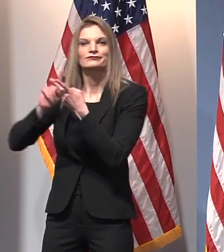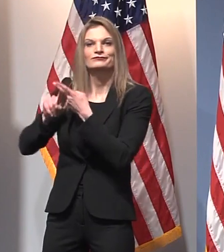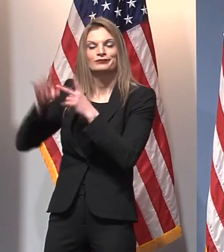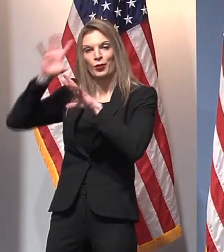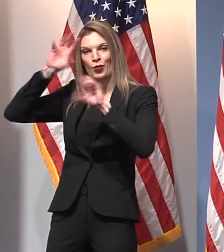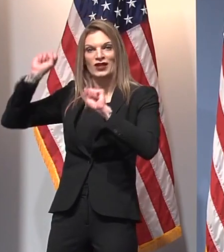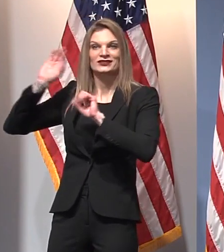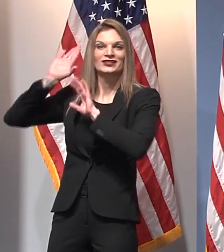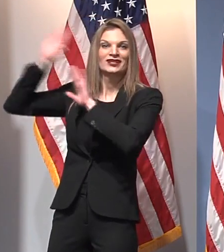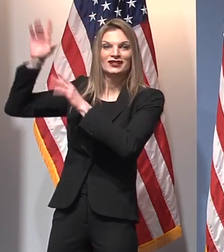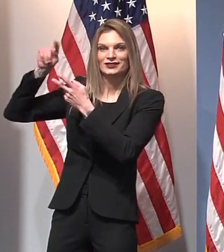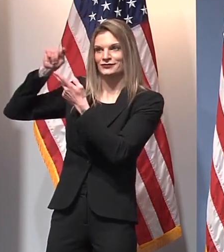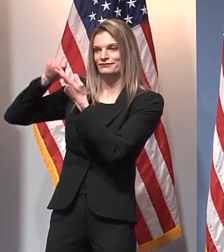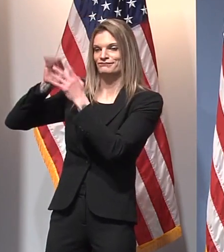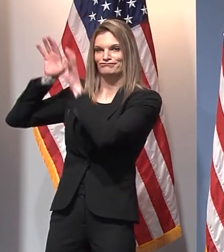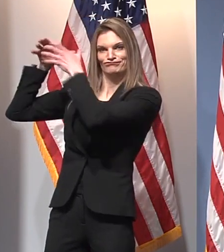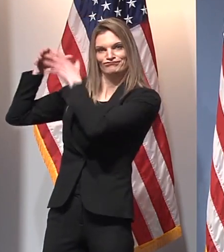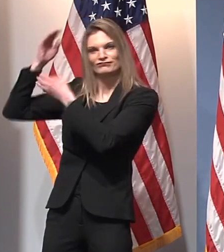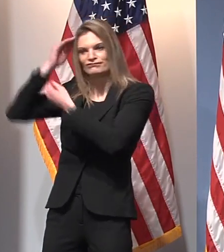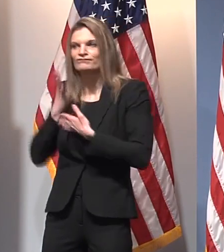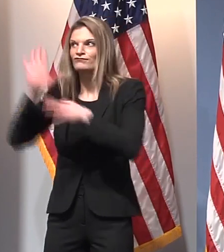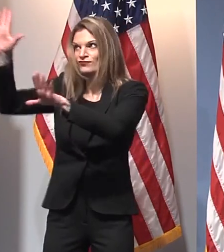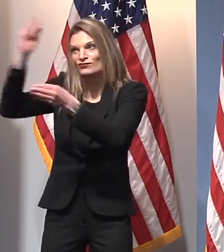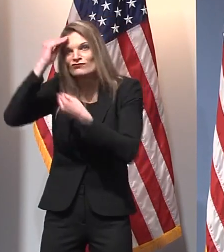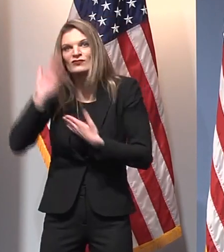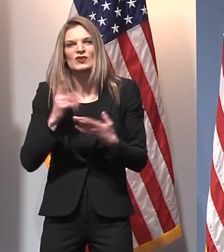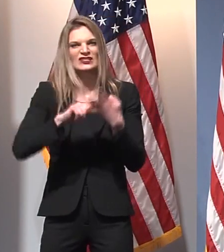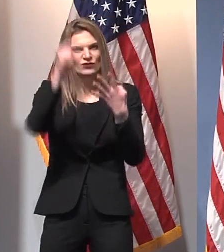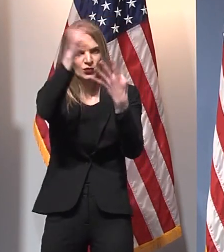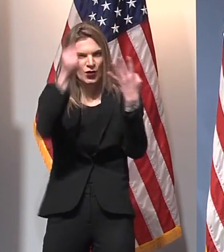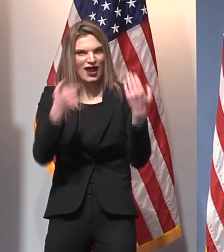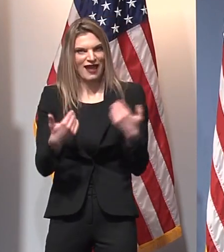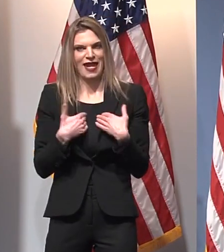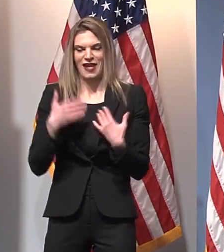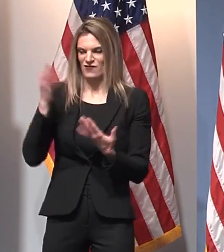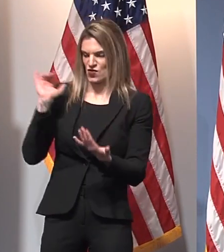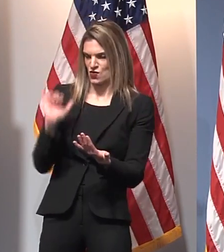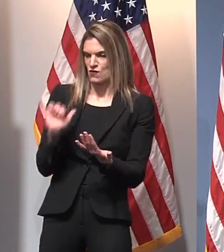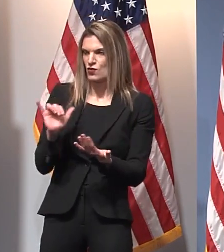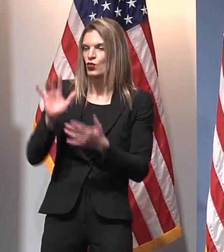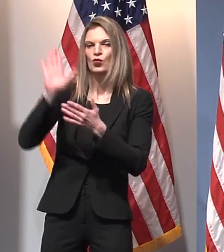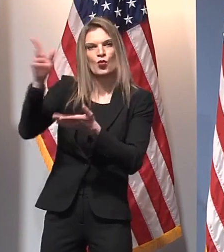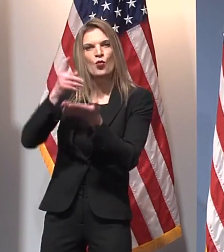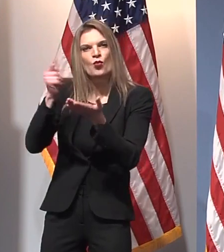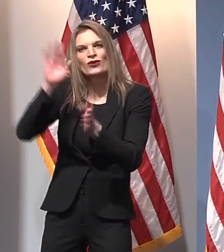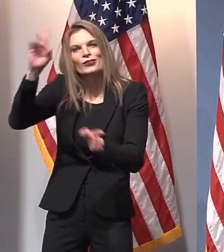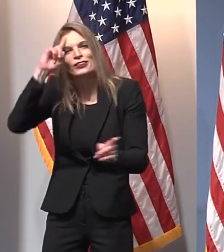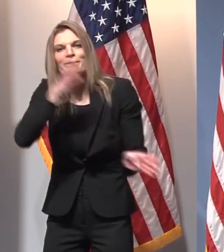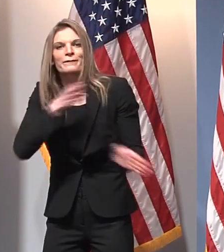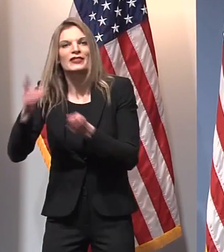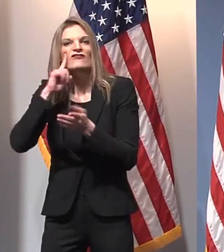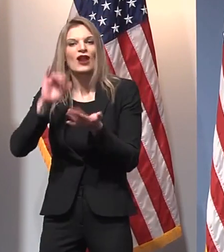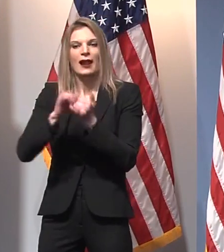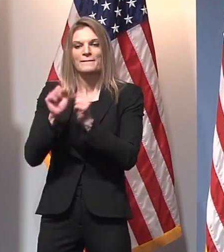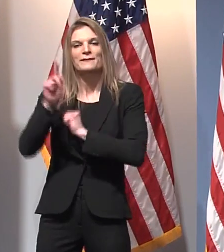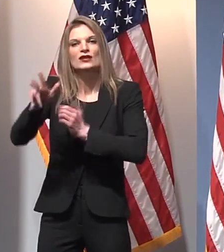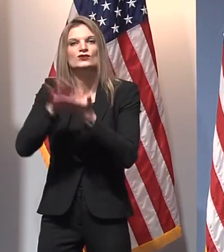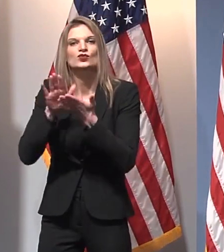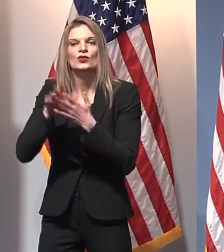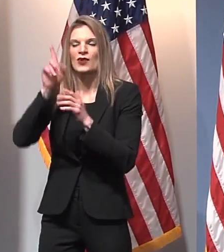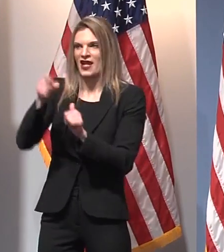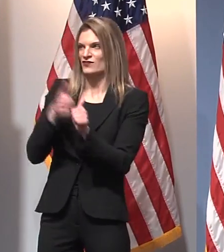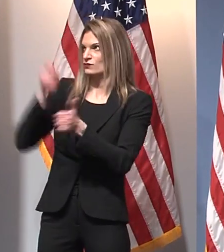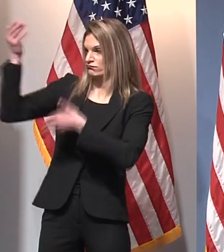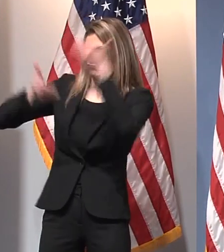that have successfully reopened. So it's imperative that we utilize all of these resources together, and we connect teachers, staff, and administrators with their